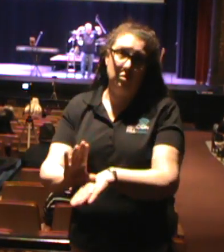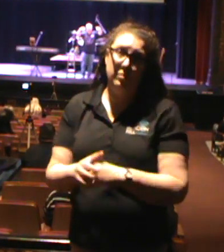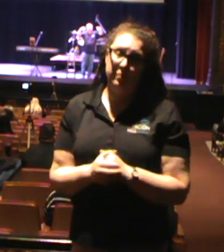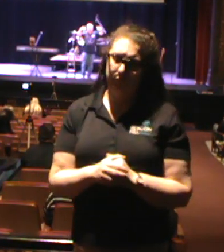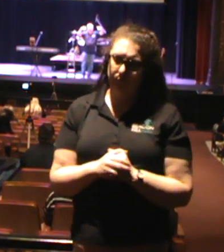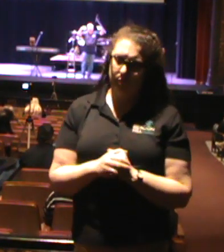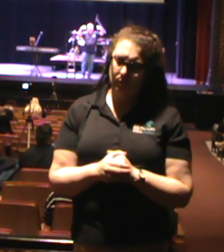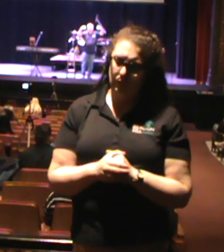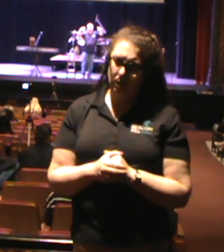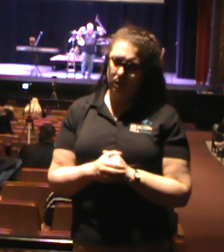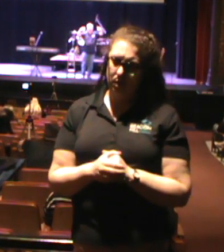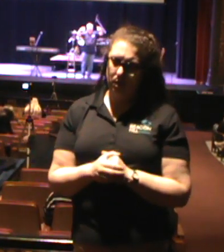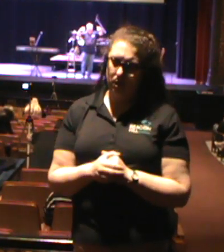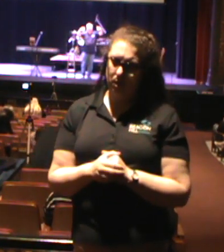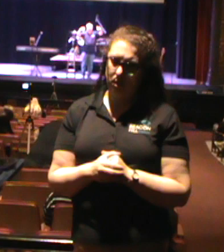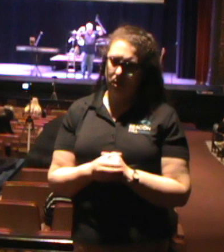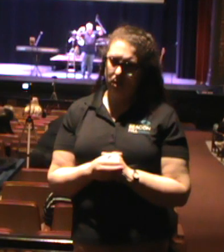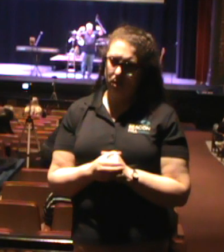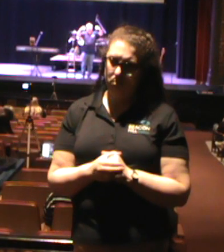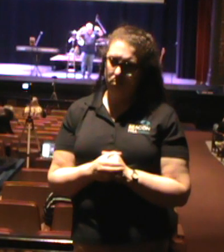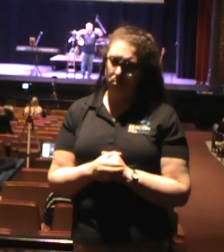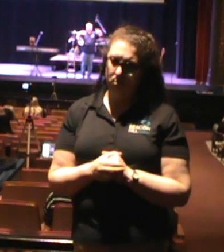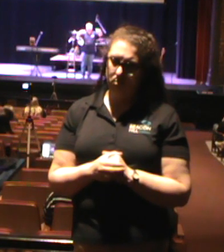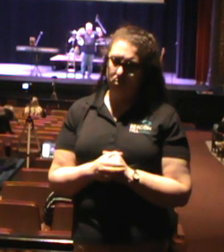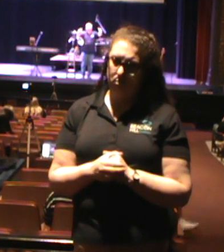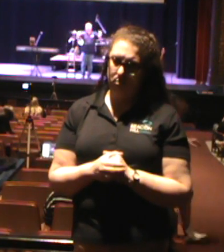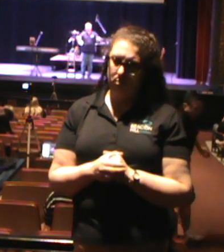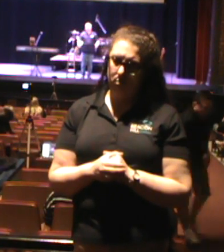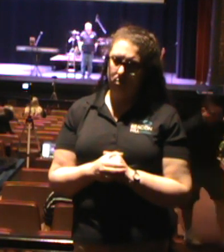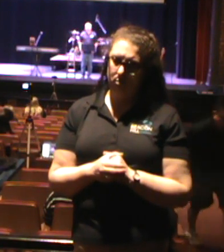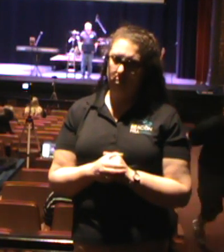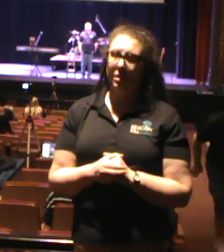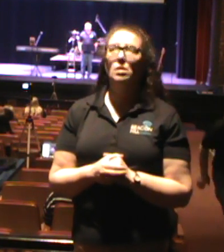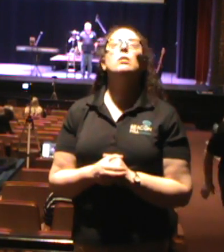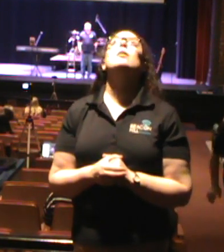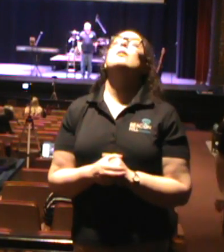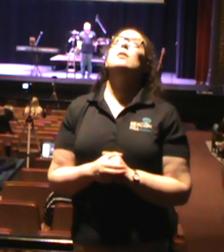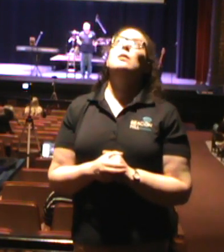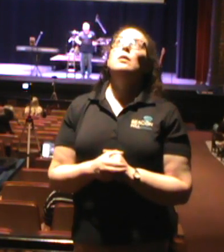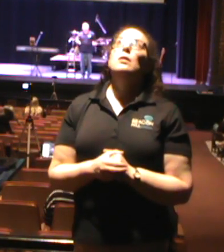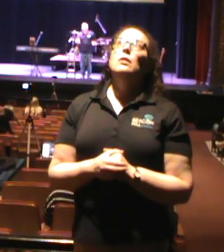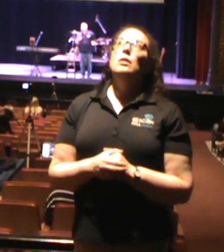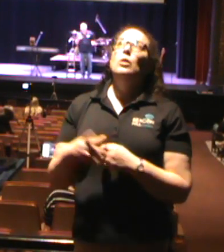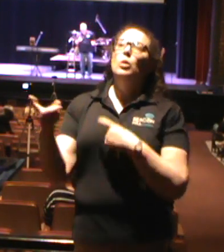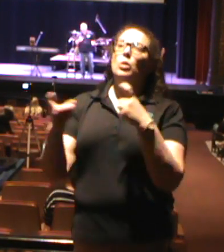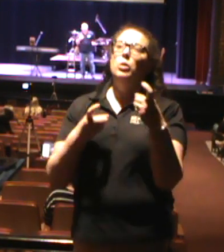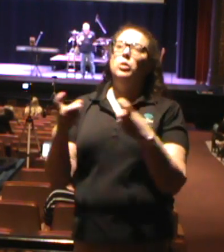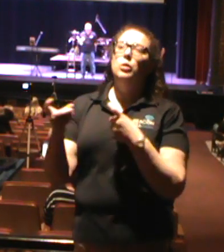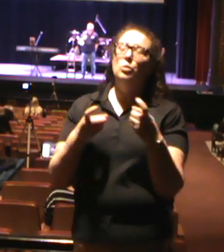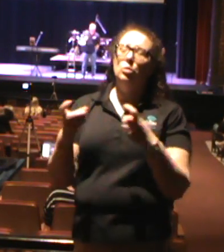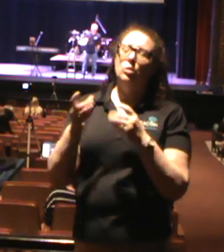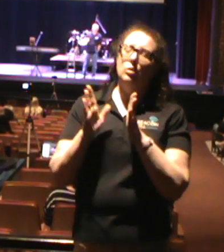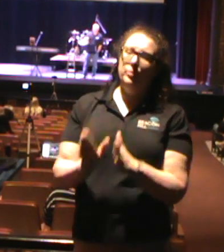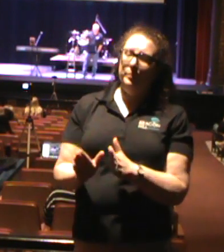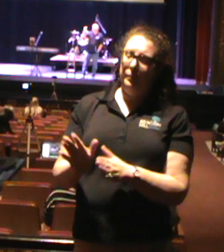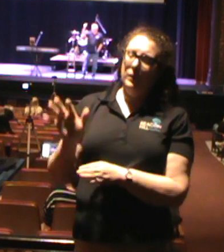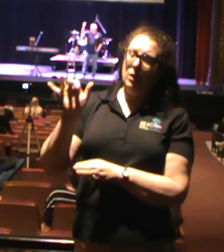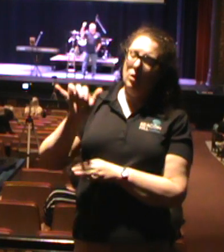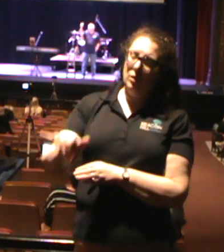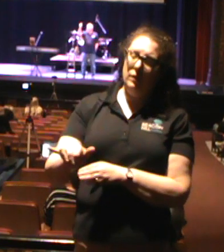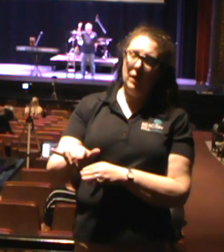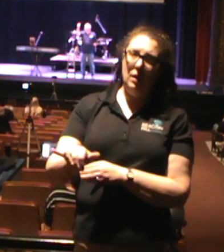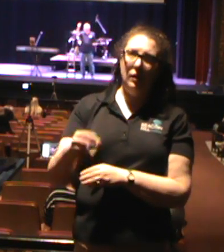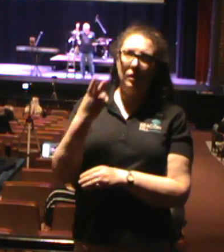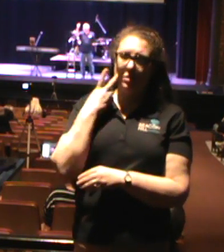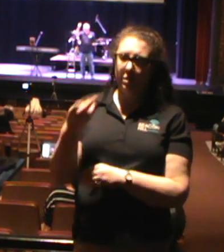was the one who got to decide, who got to live or die. People saw him as such a powerful influence that